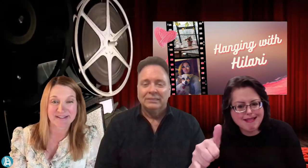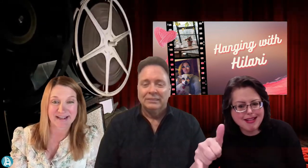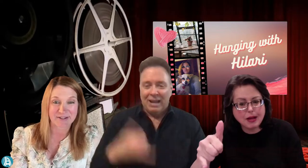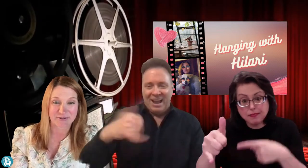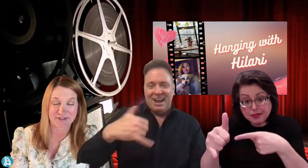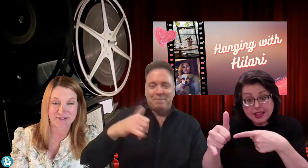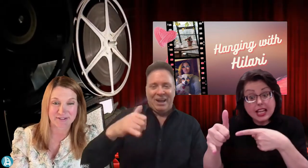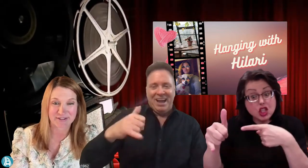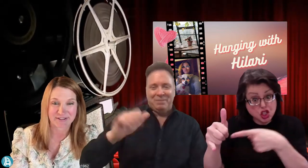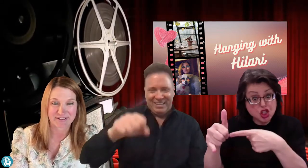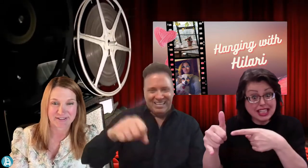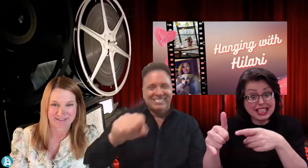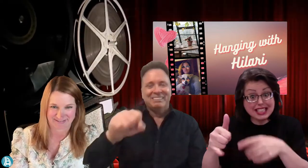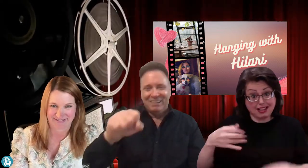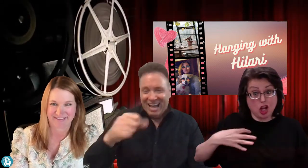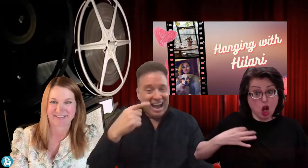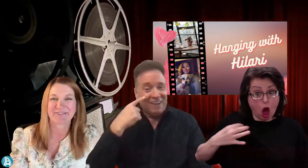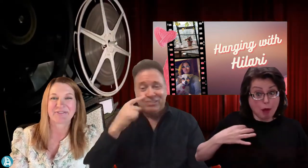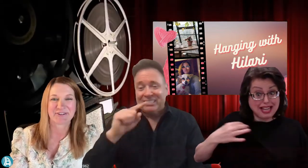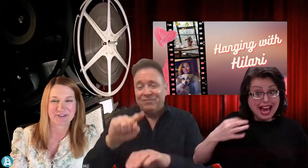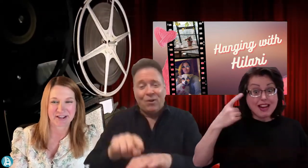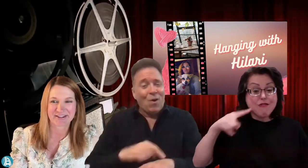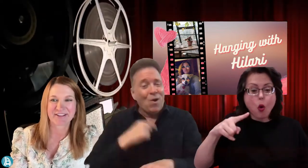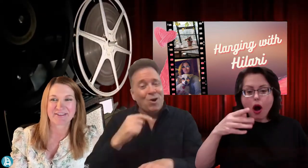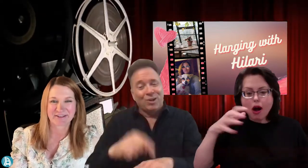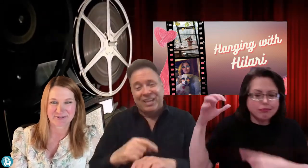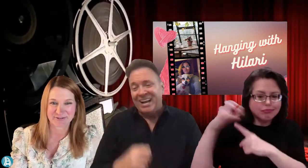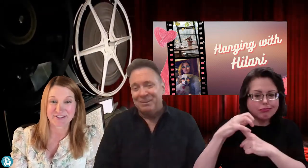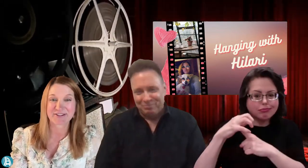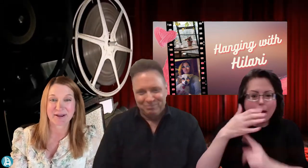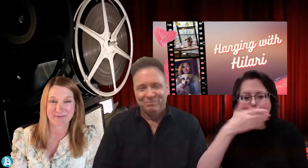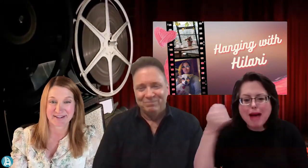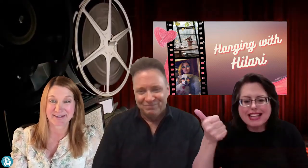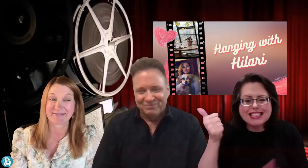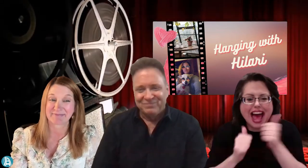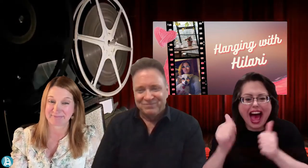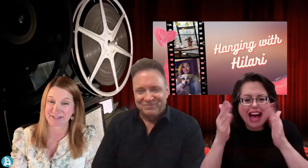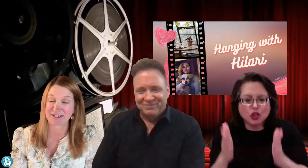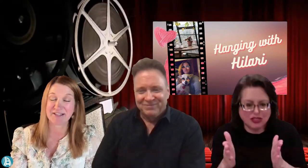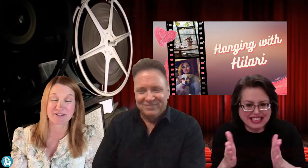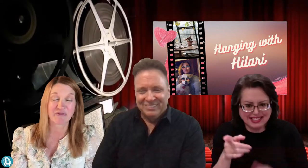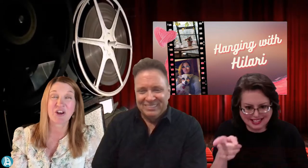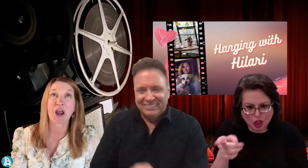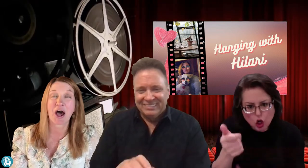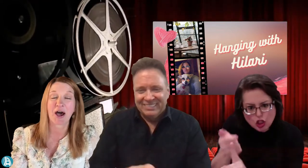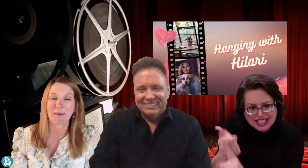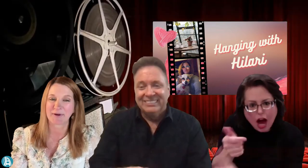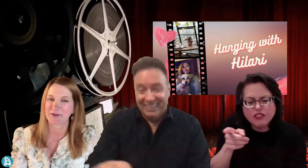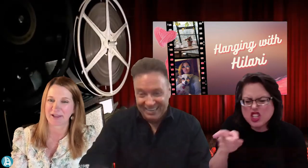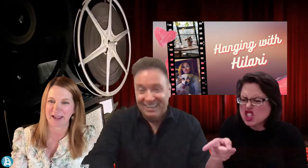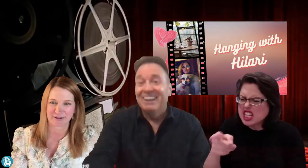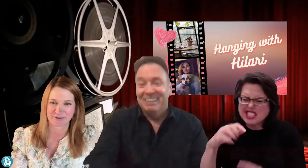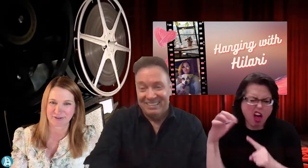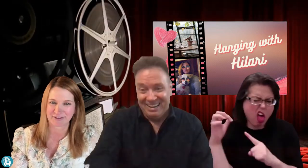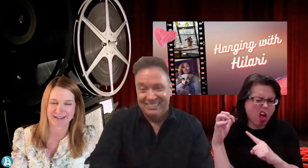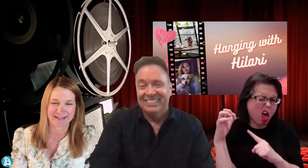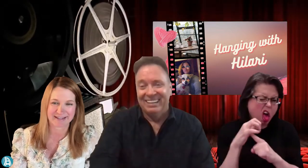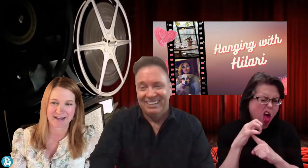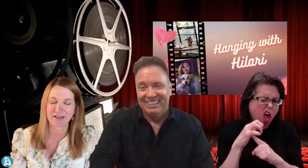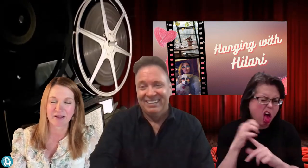Best Actress for Not Another Death Star. She's nominated. She is a phenomenal actor. And I